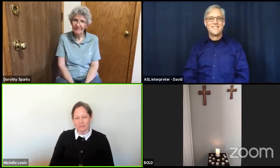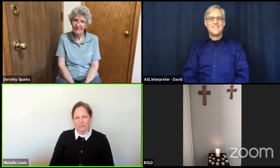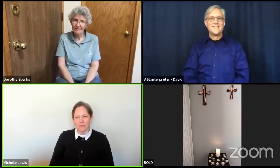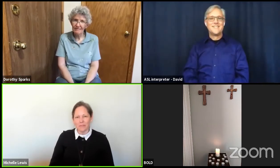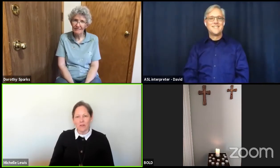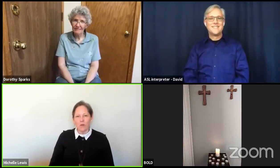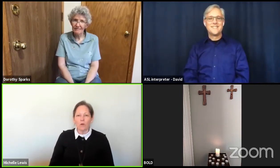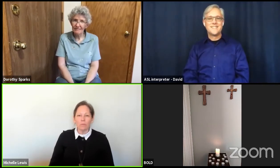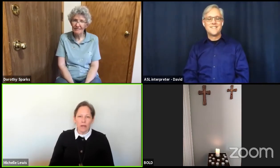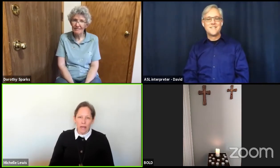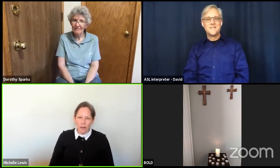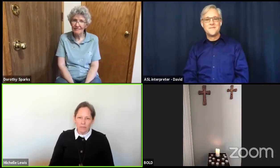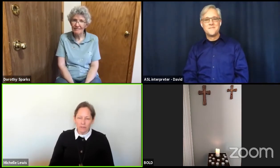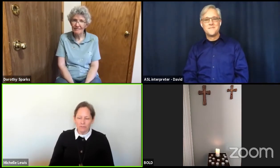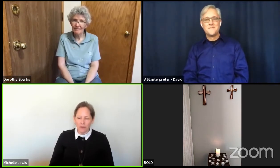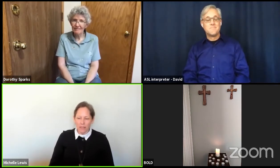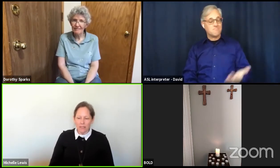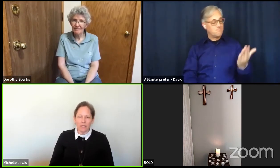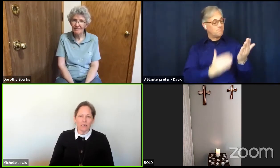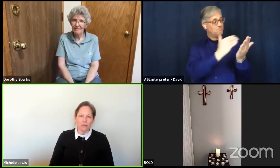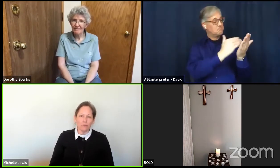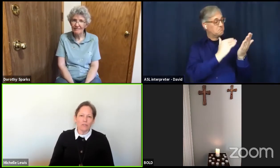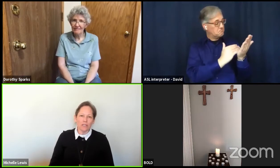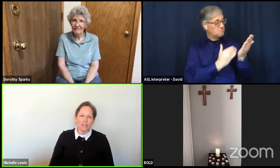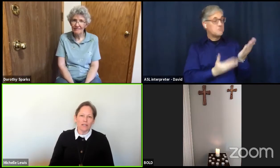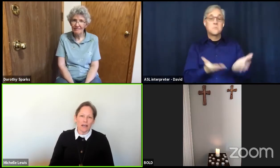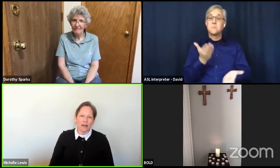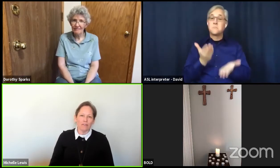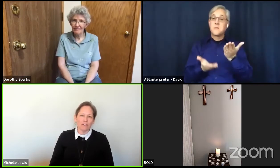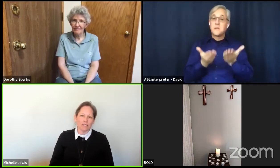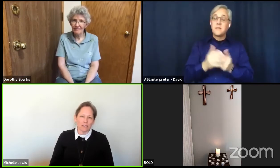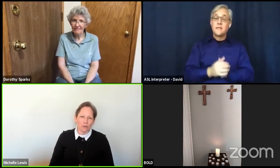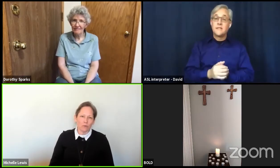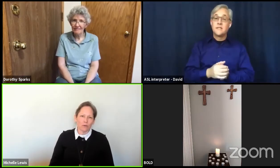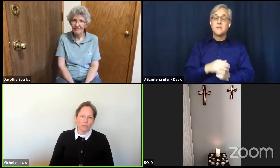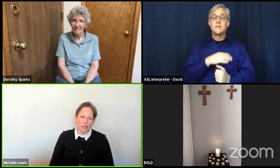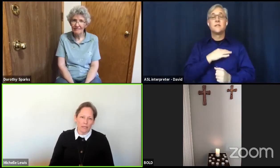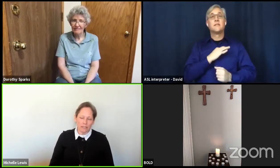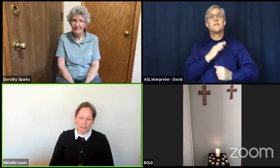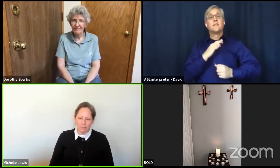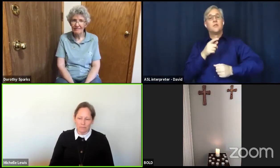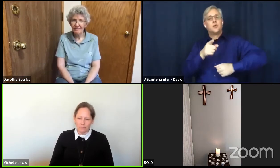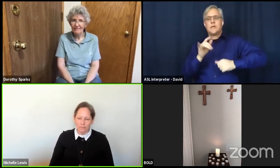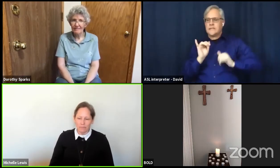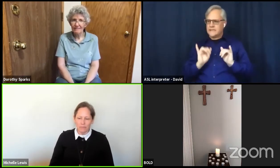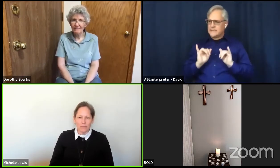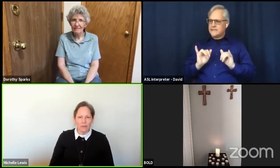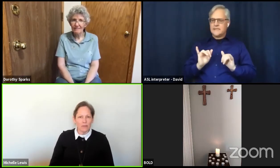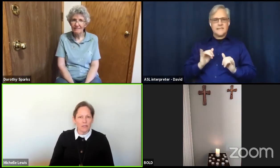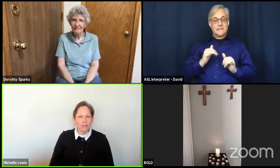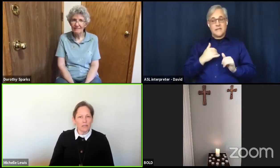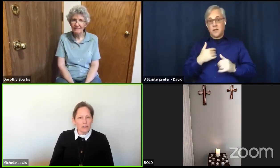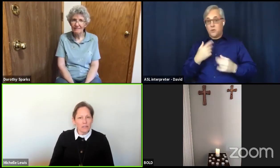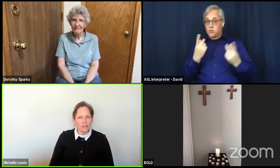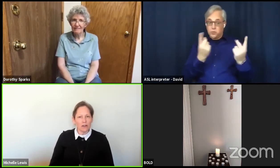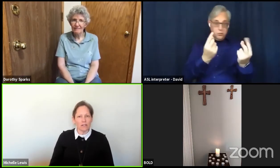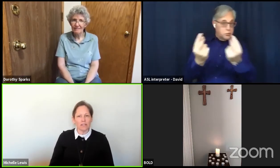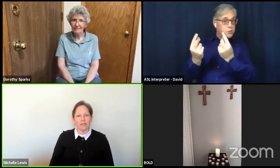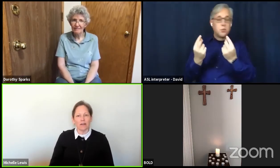Or perhaps you're finding that you need to have a slower pace. That it is hard to get out of